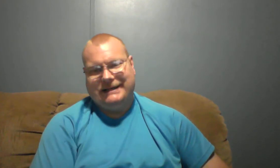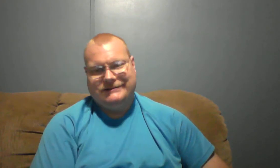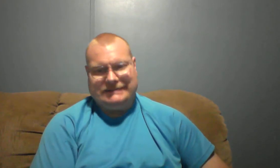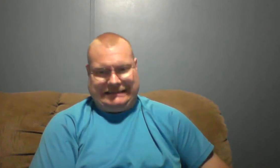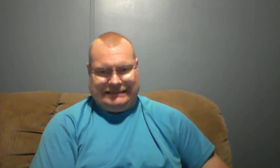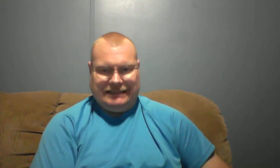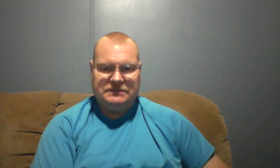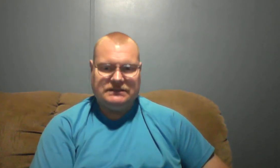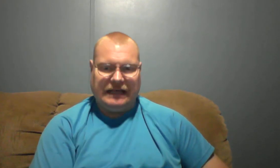don't know.